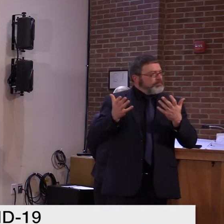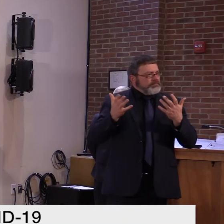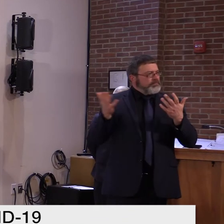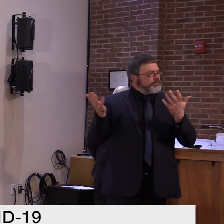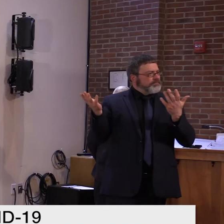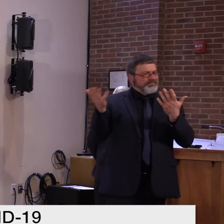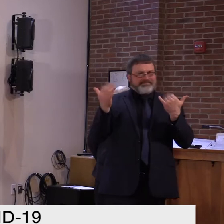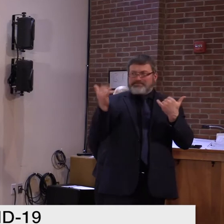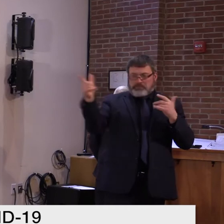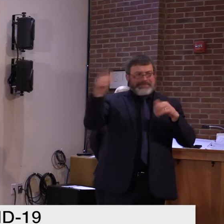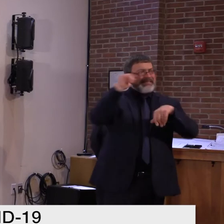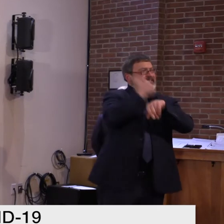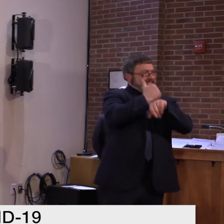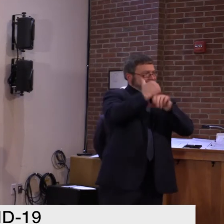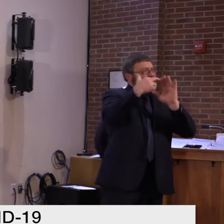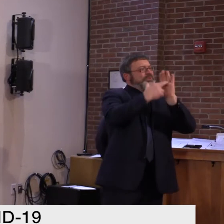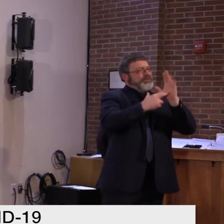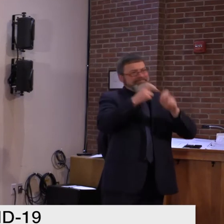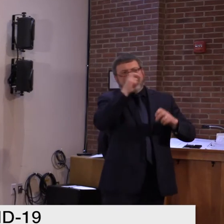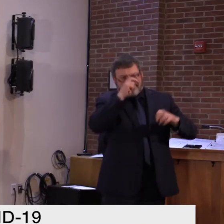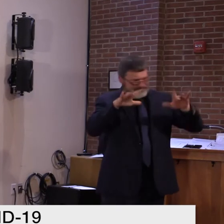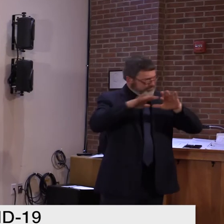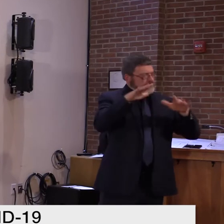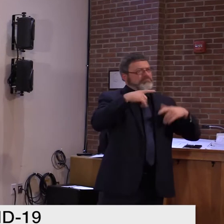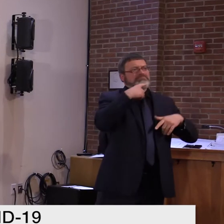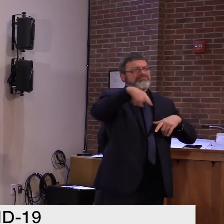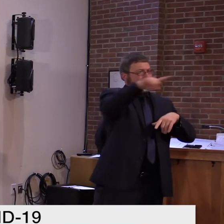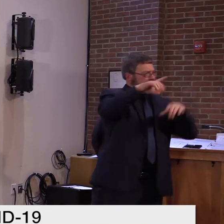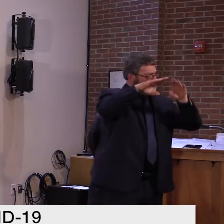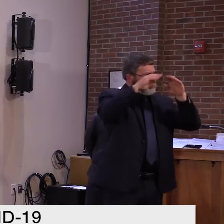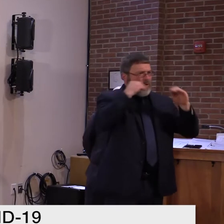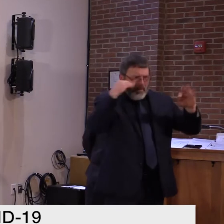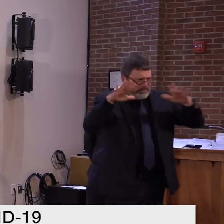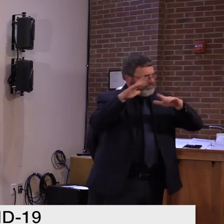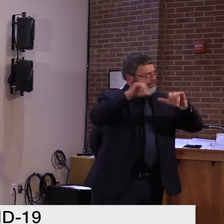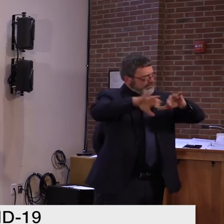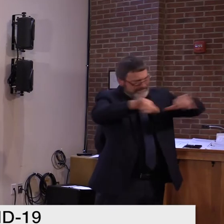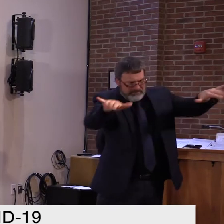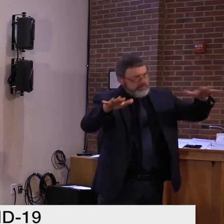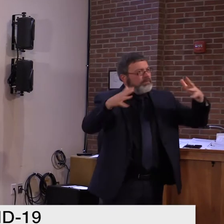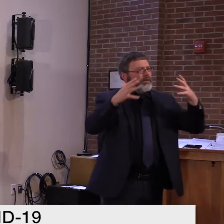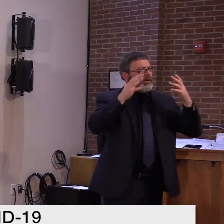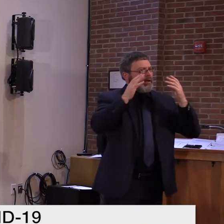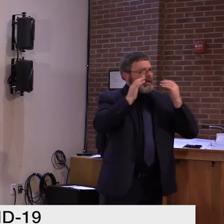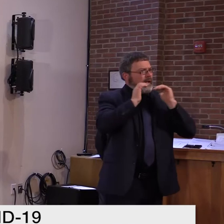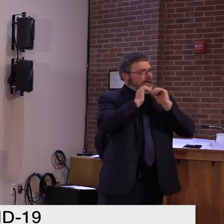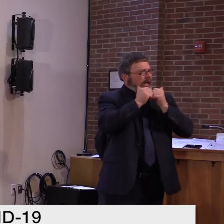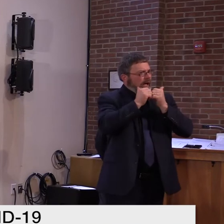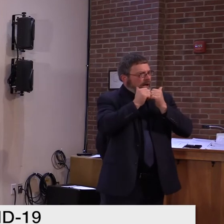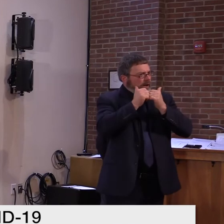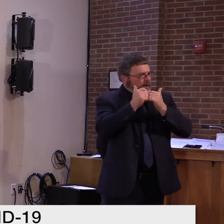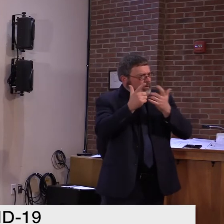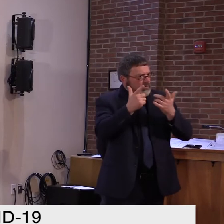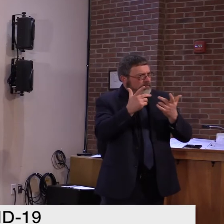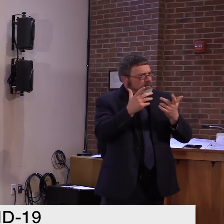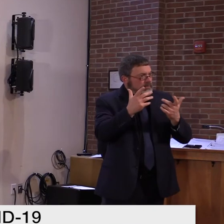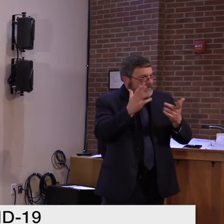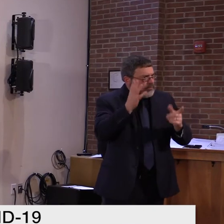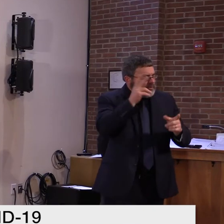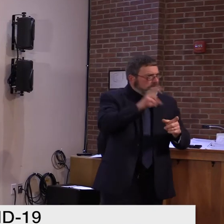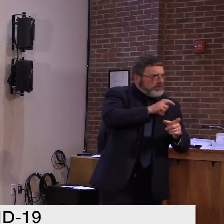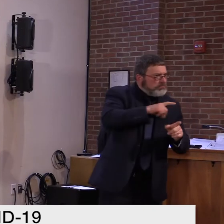Yeah, again, this isn't a perfect system. It's not as though we're going to have someone out trying to